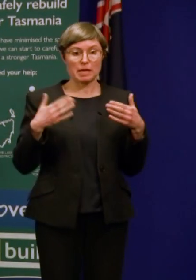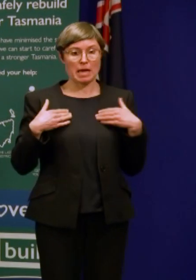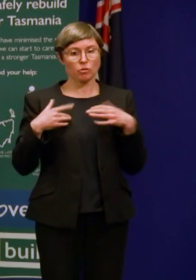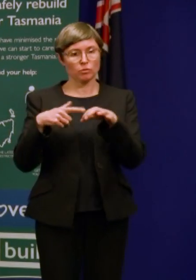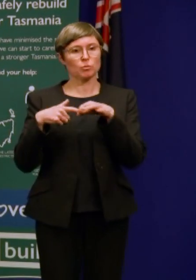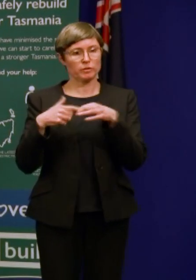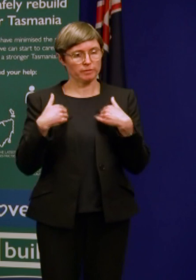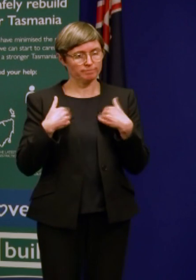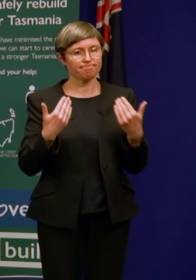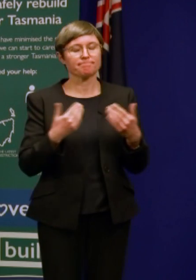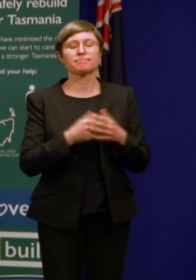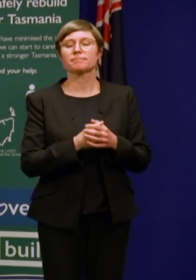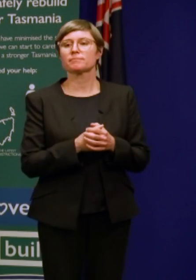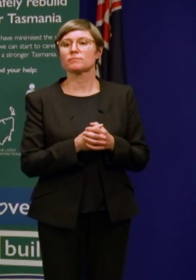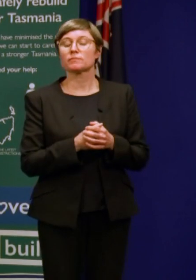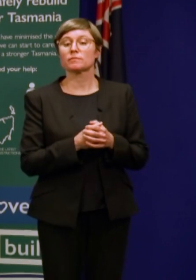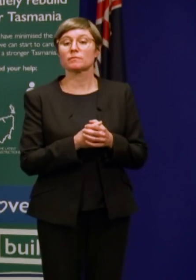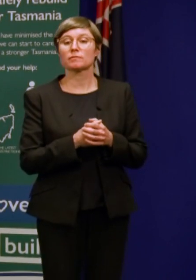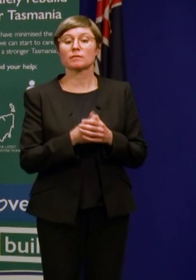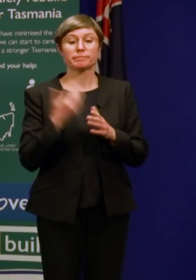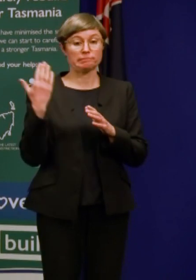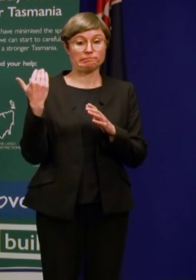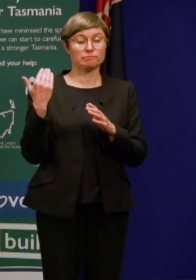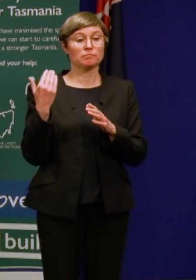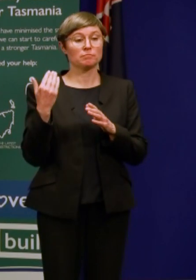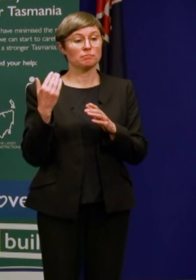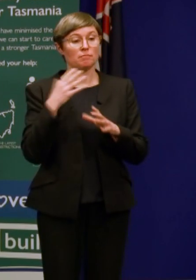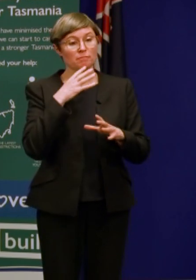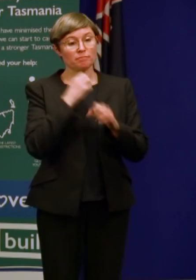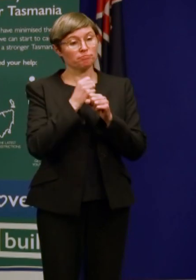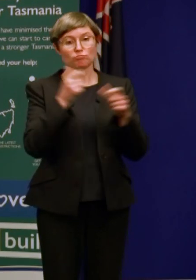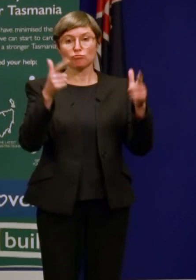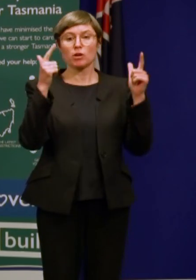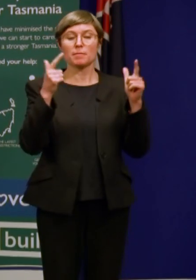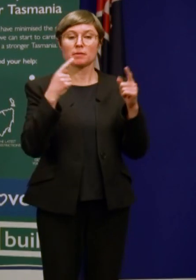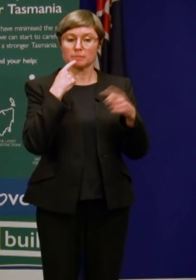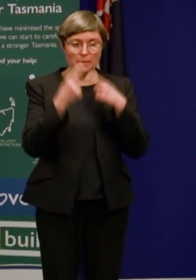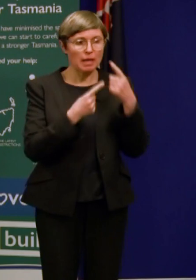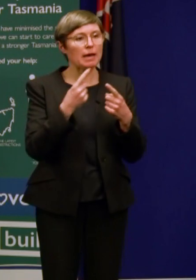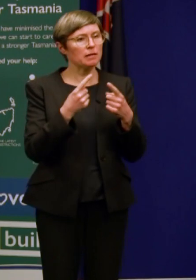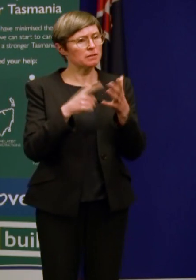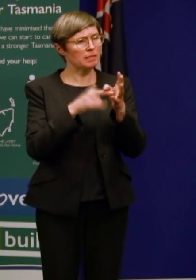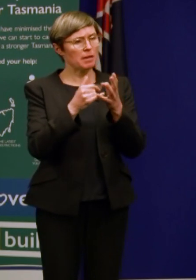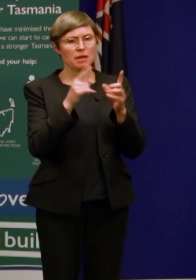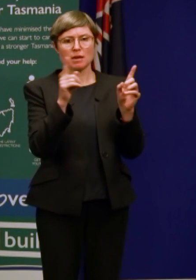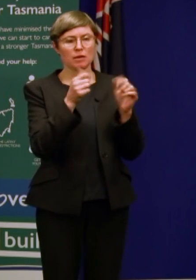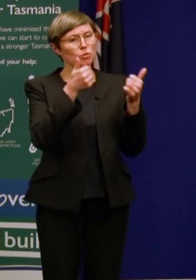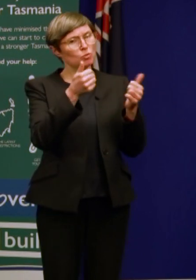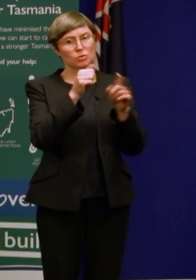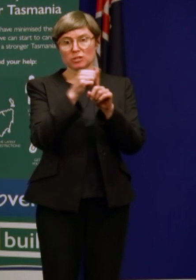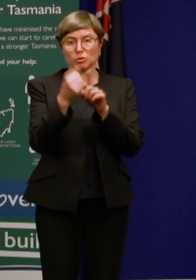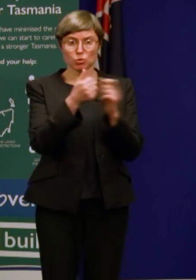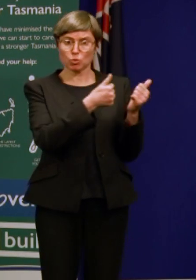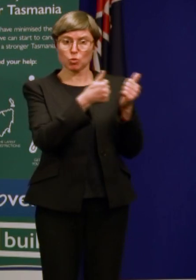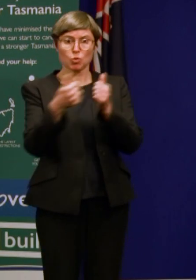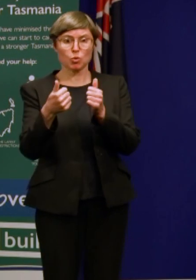questions. As the Premier has stated, Tasmania's in a fortunate situation. It's now 50 days or more since we've